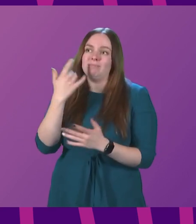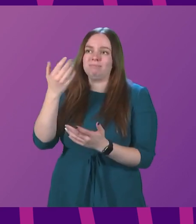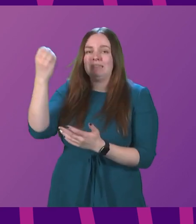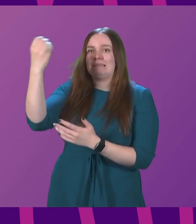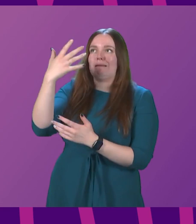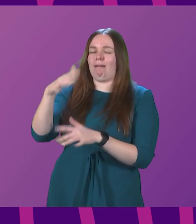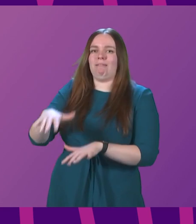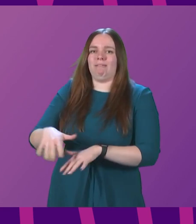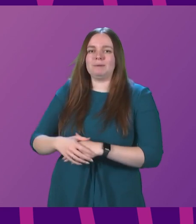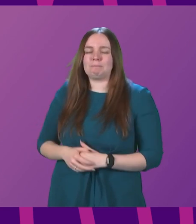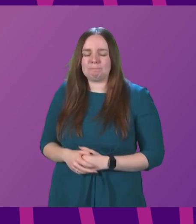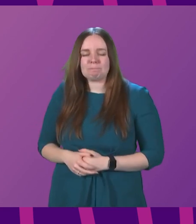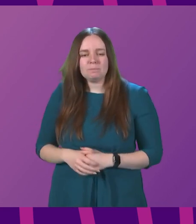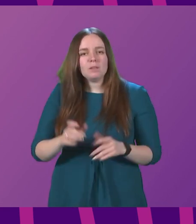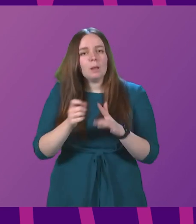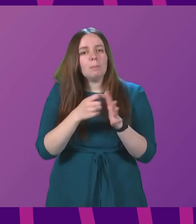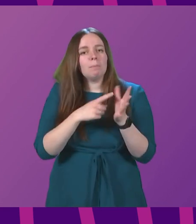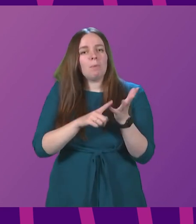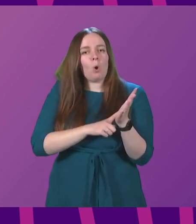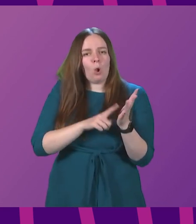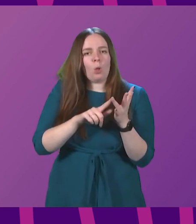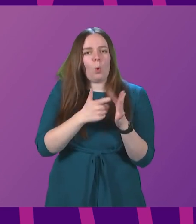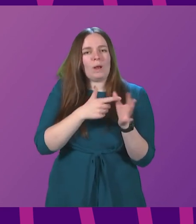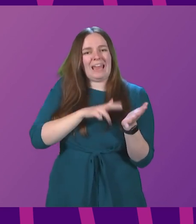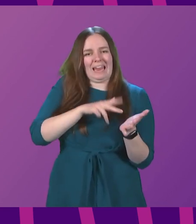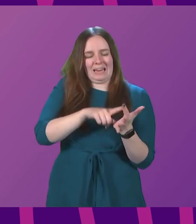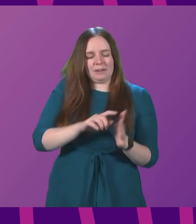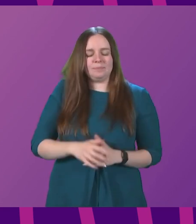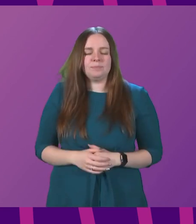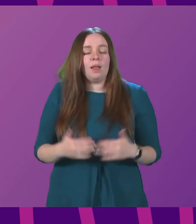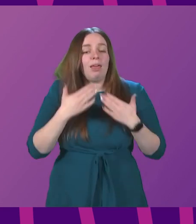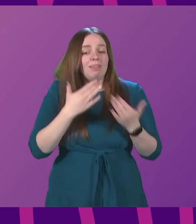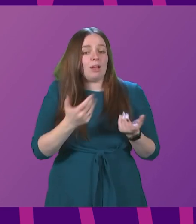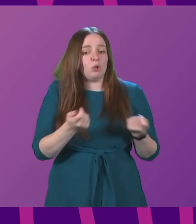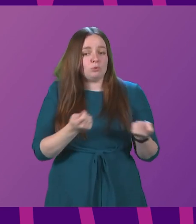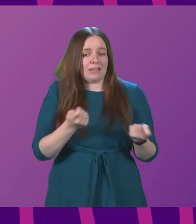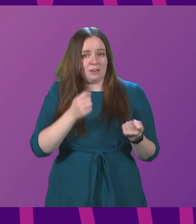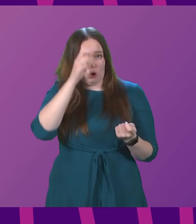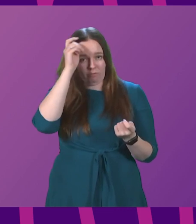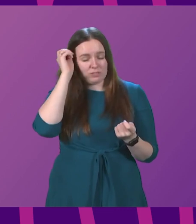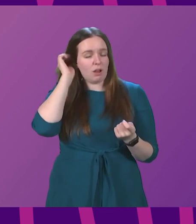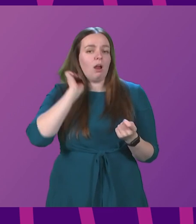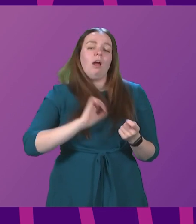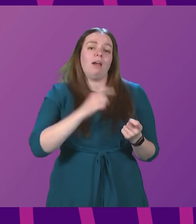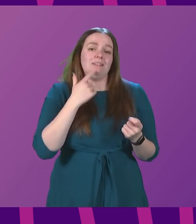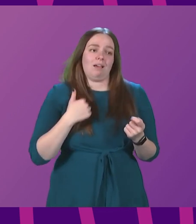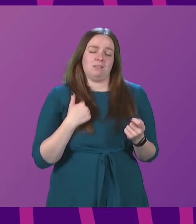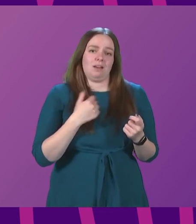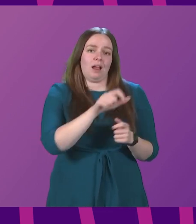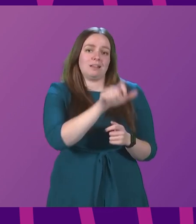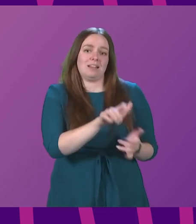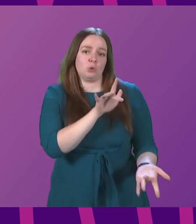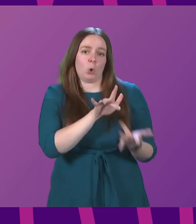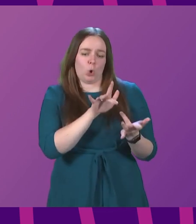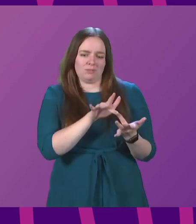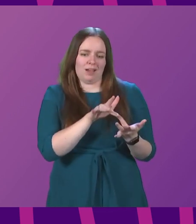sun. Paul O'Kane to be followed by Christine Graham. Thank you, Presiding Officer. Yesterday, I was contacted by a constituent